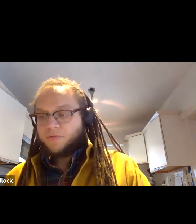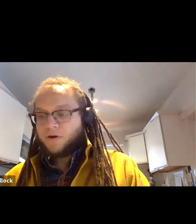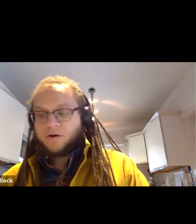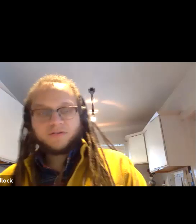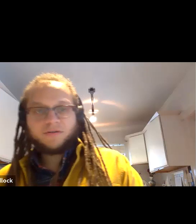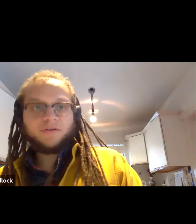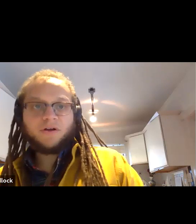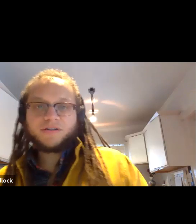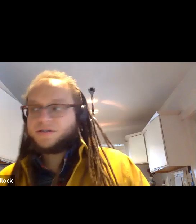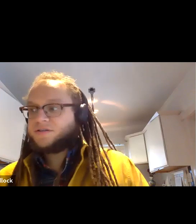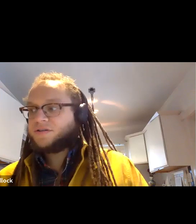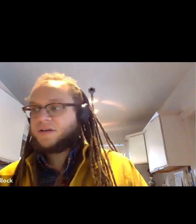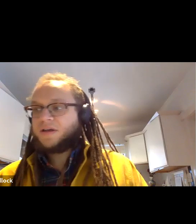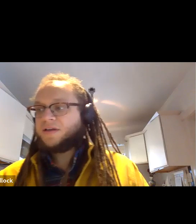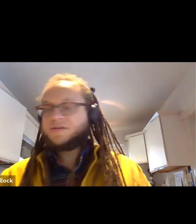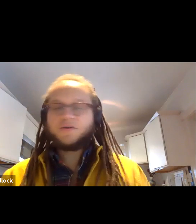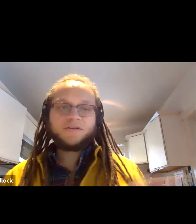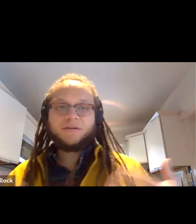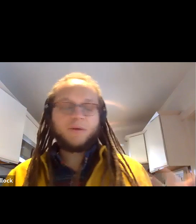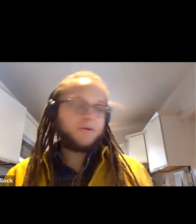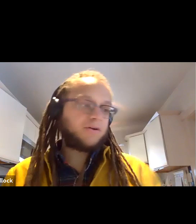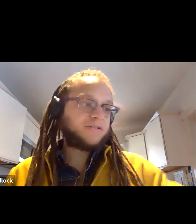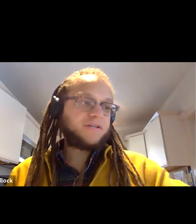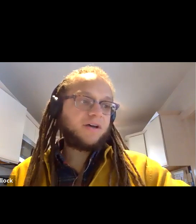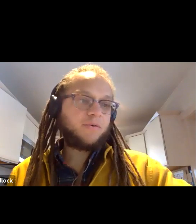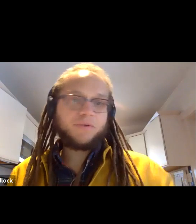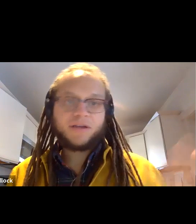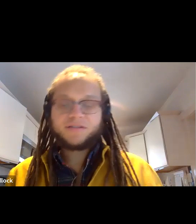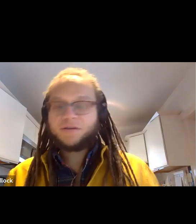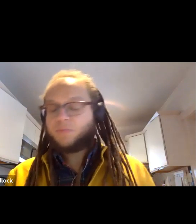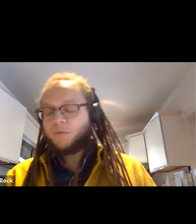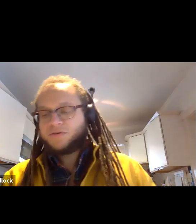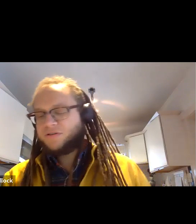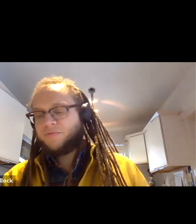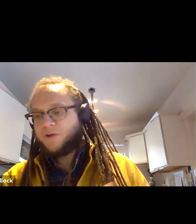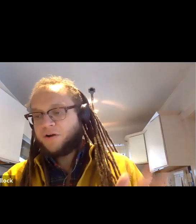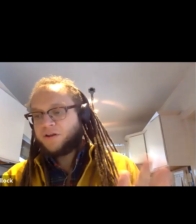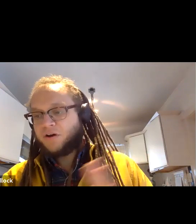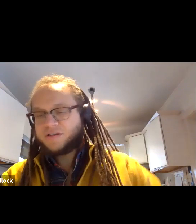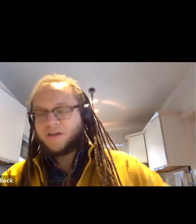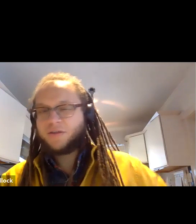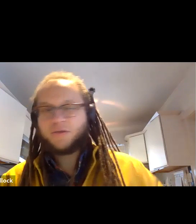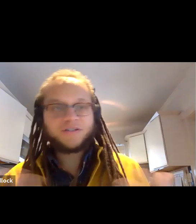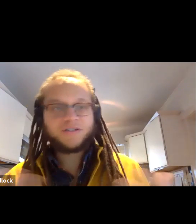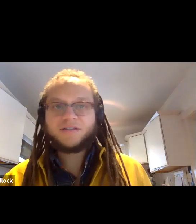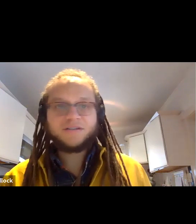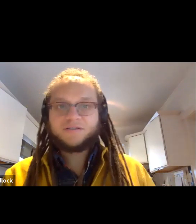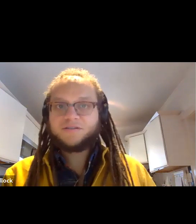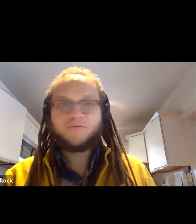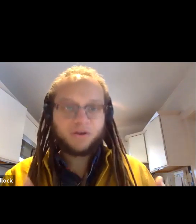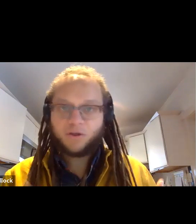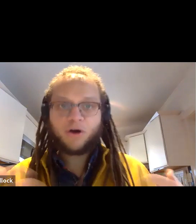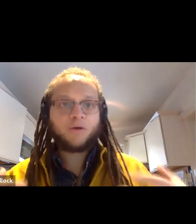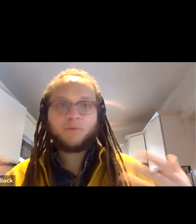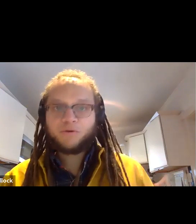I love Carl's long sentences. It's hard to, it might be hard to tell not seeing the poem, but there's a very long, so I think the third sentence